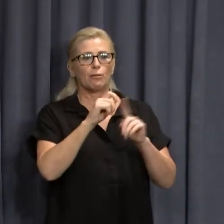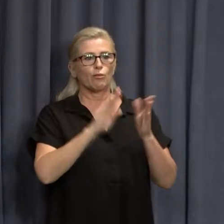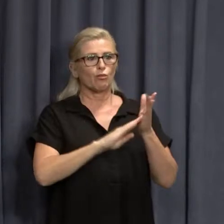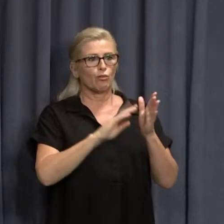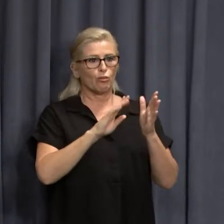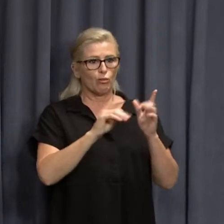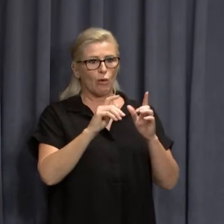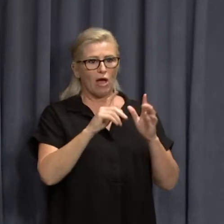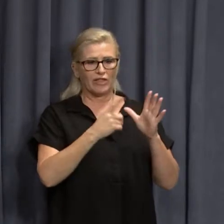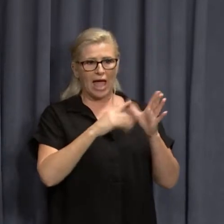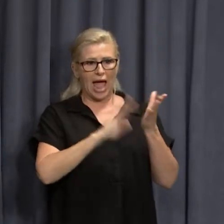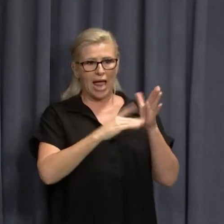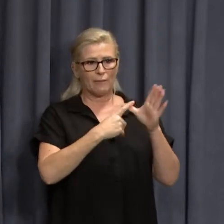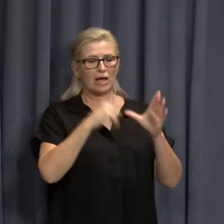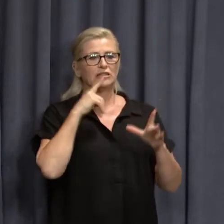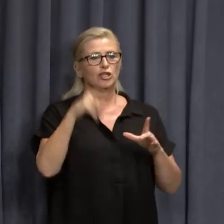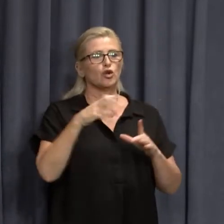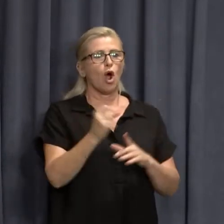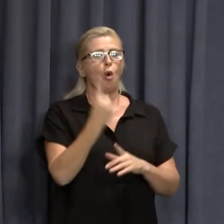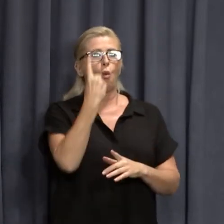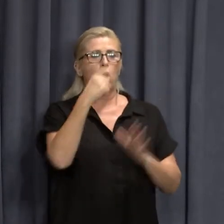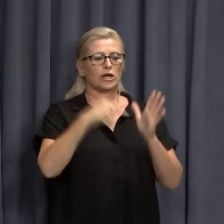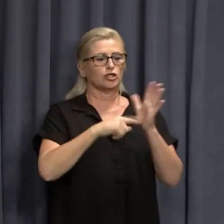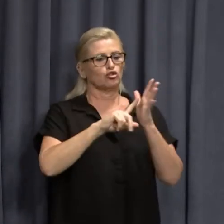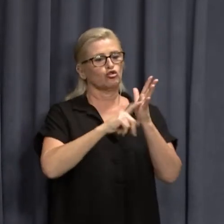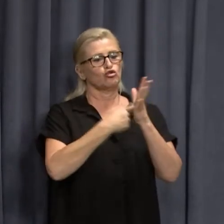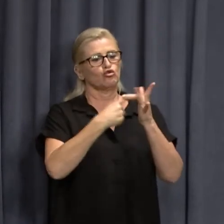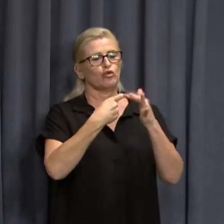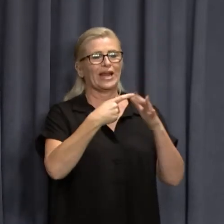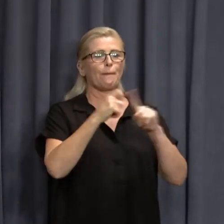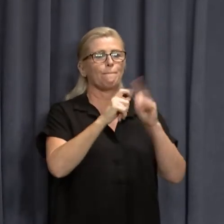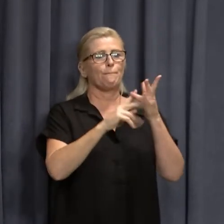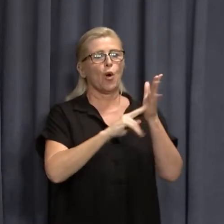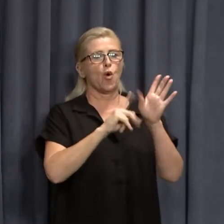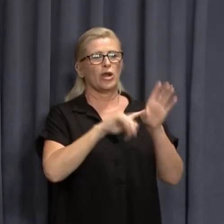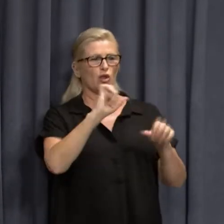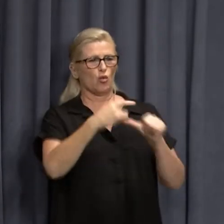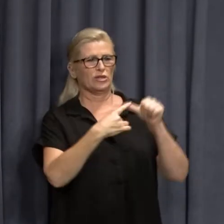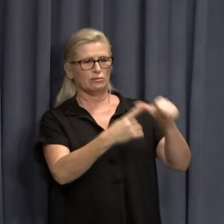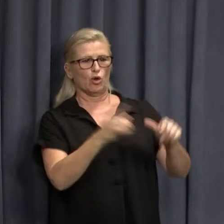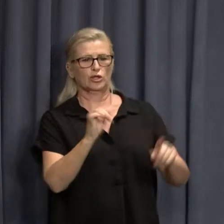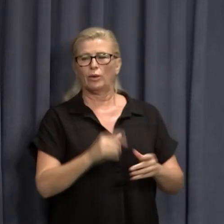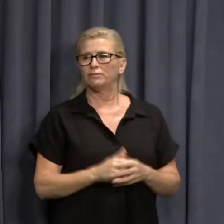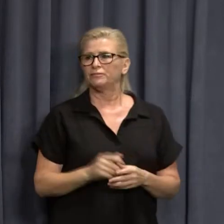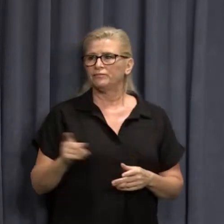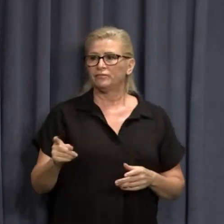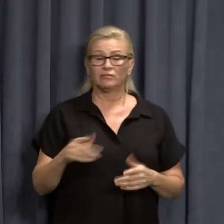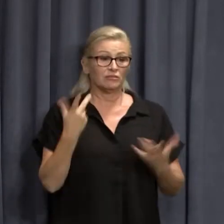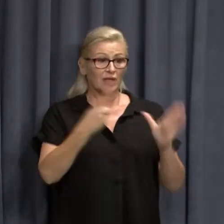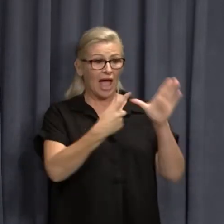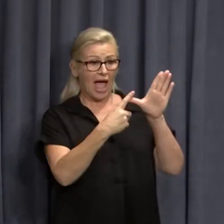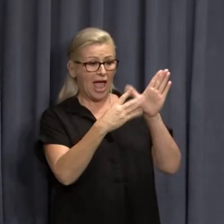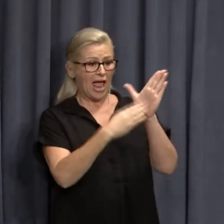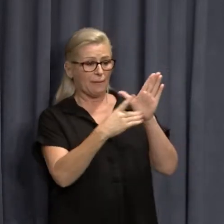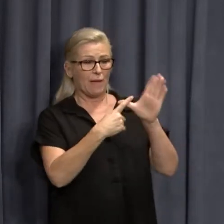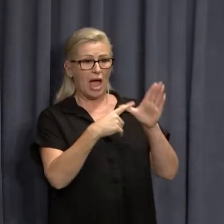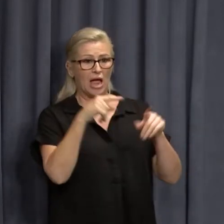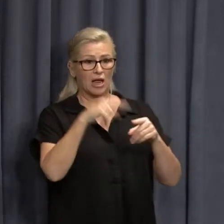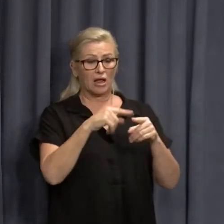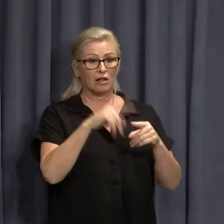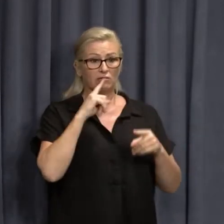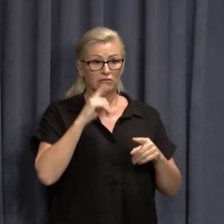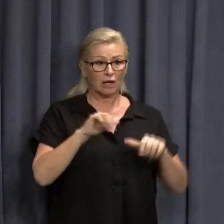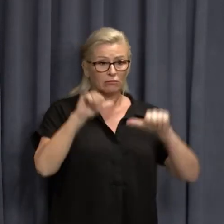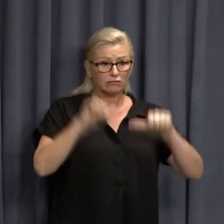-trick cloning in relation to the hard border. Do have a response to that? Look, the local AMA endorsed our